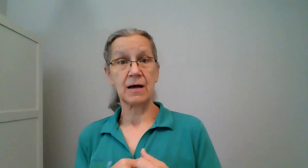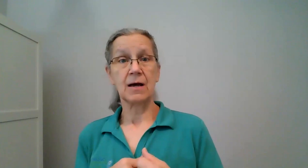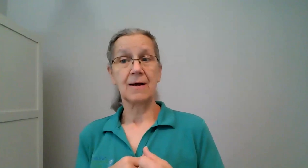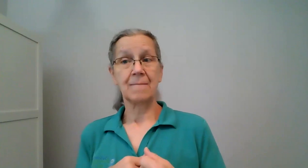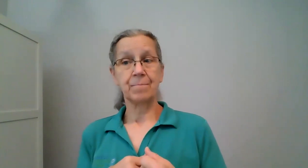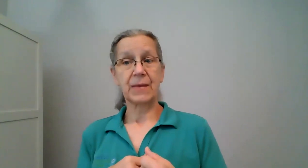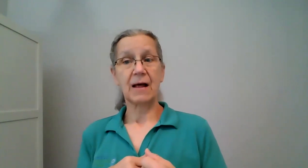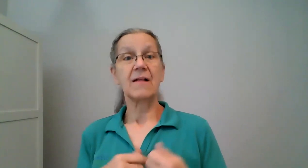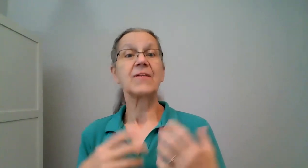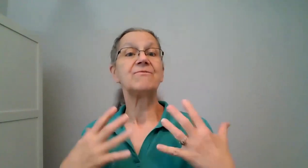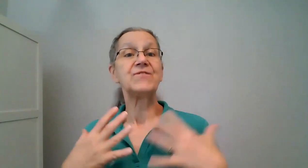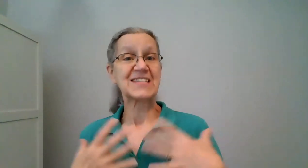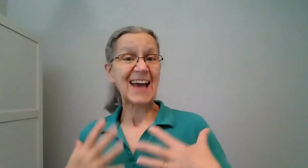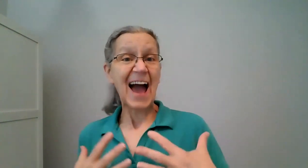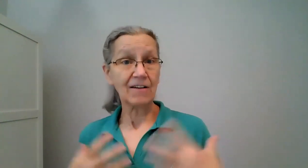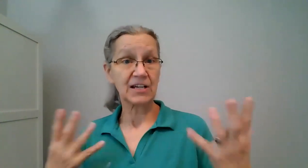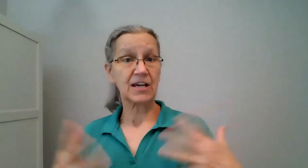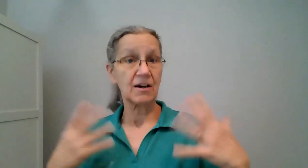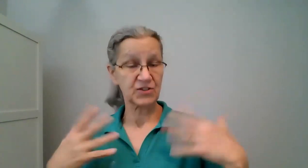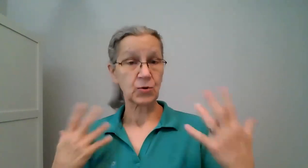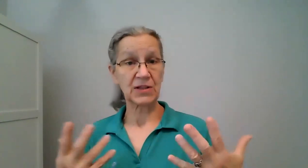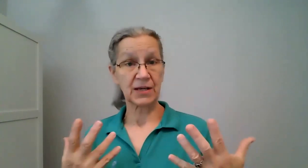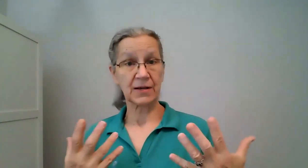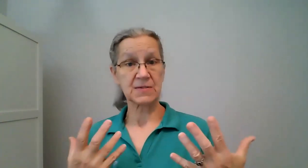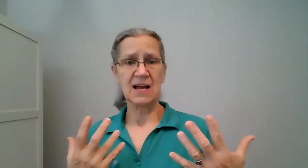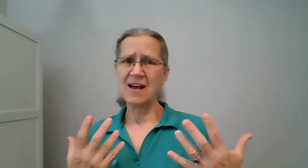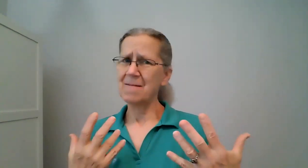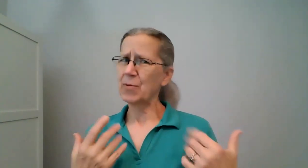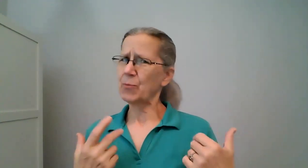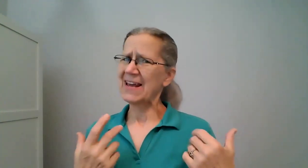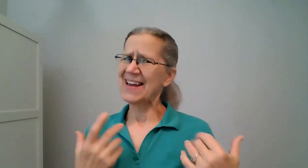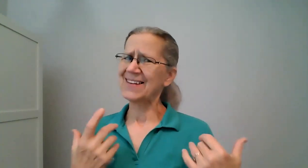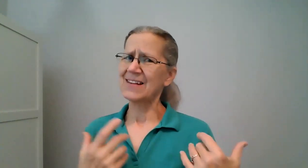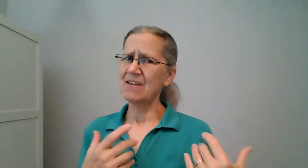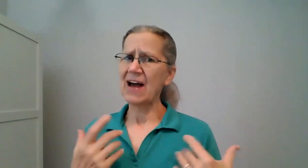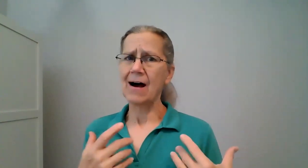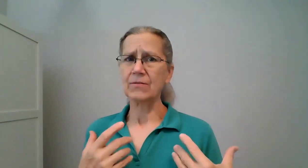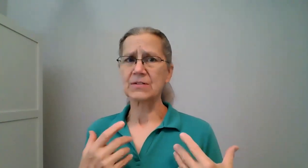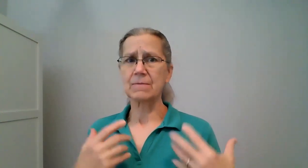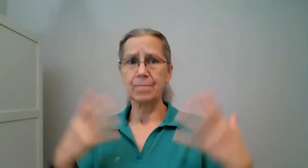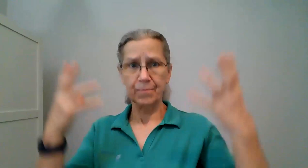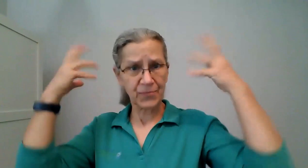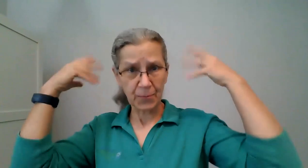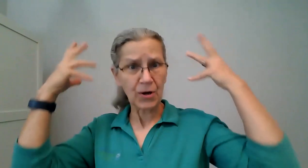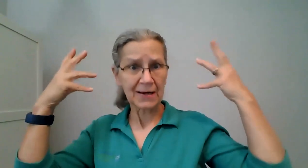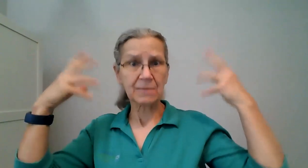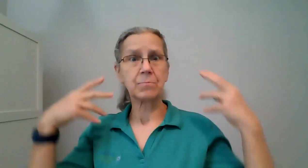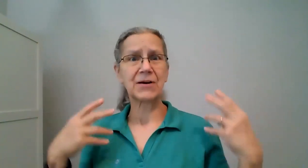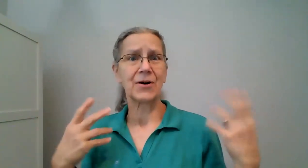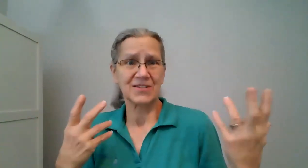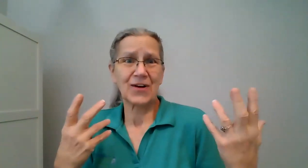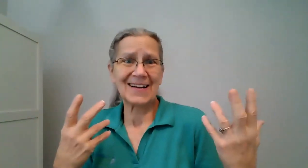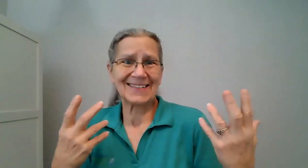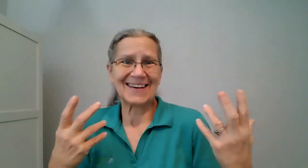the physicality of doing things but we can't leave out the brain because frankly